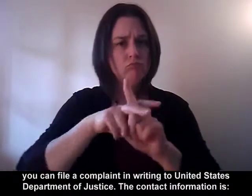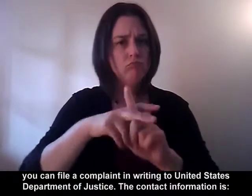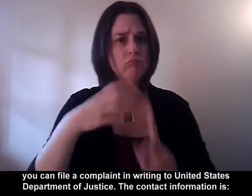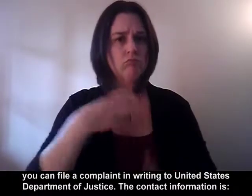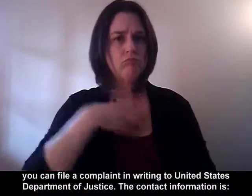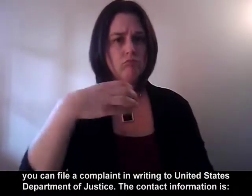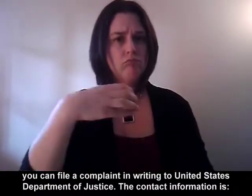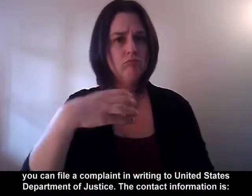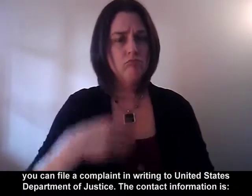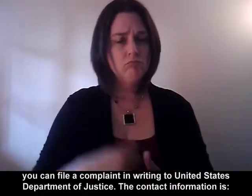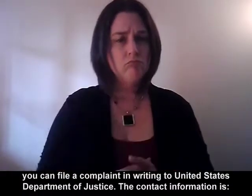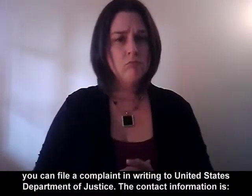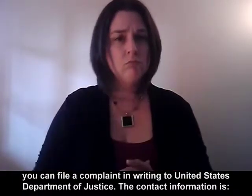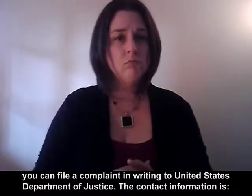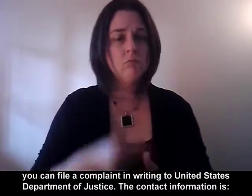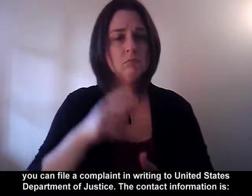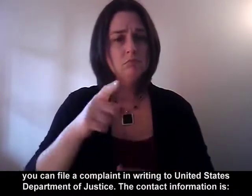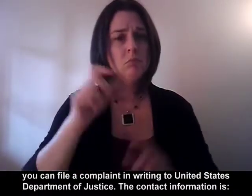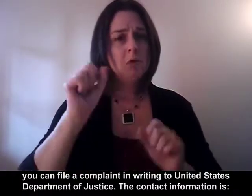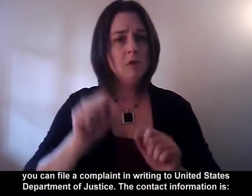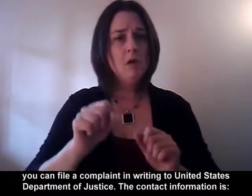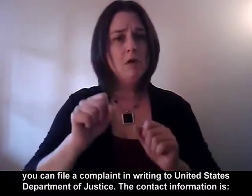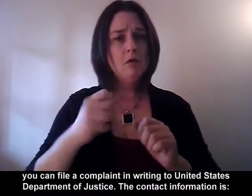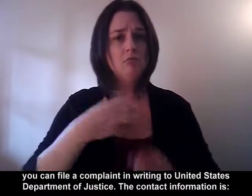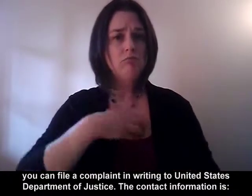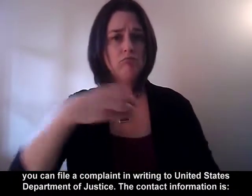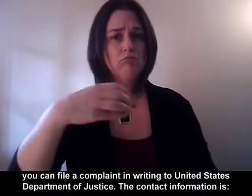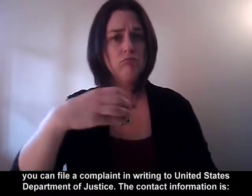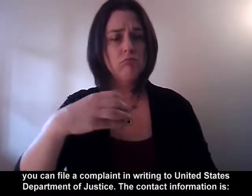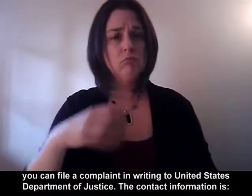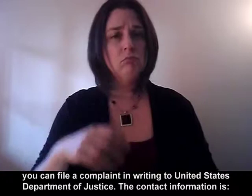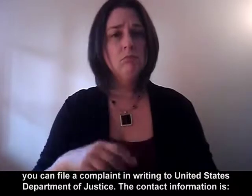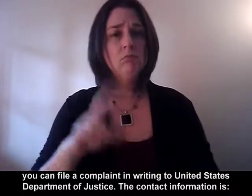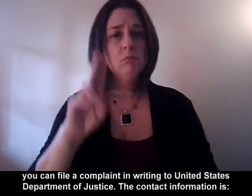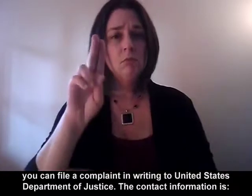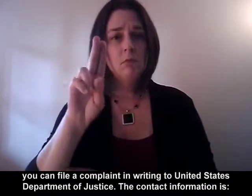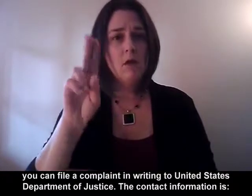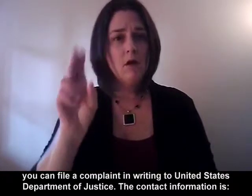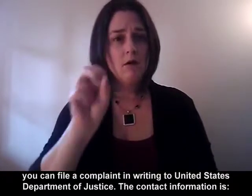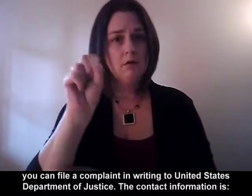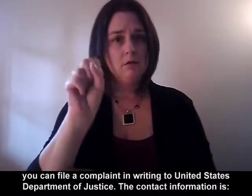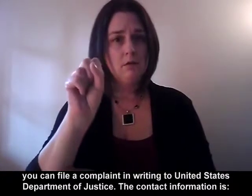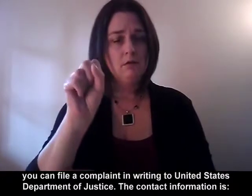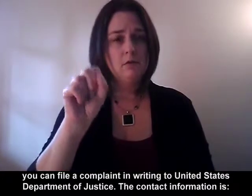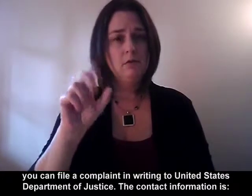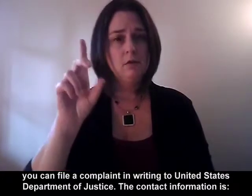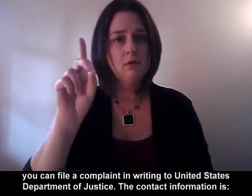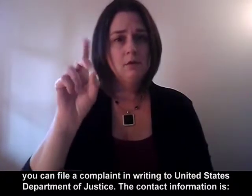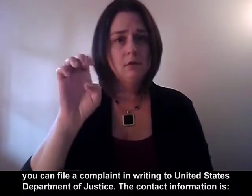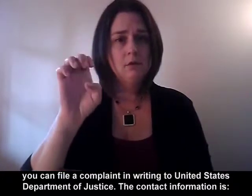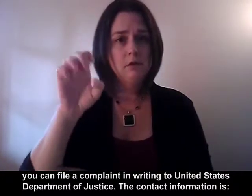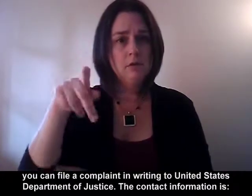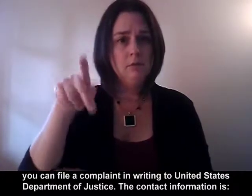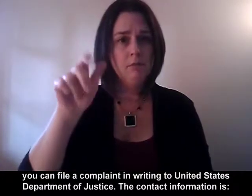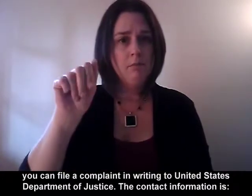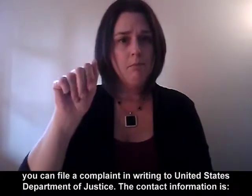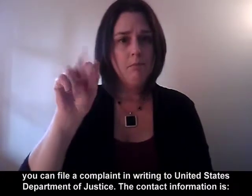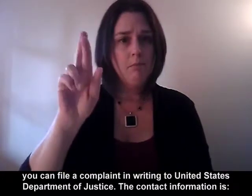you can file a complaint in writing to the United States Department of Justice. The contact